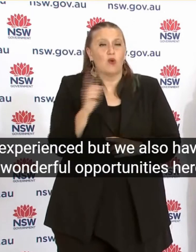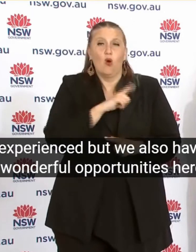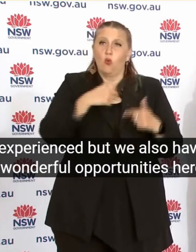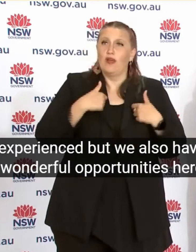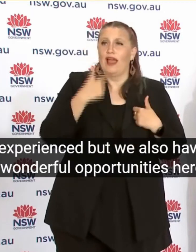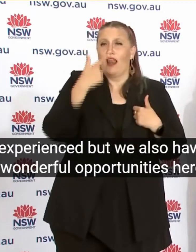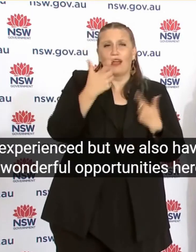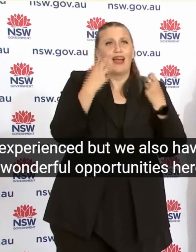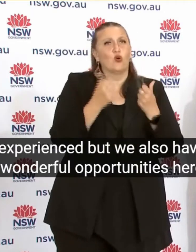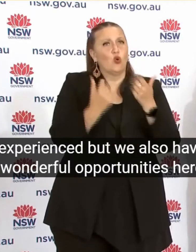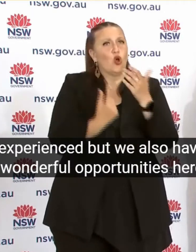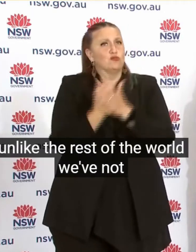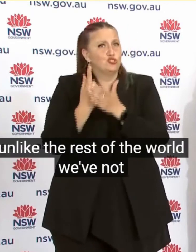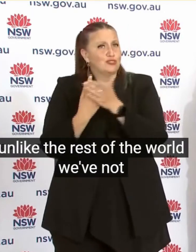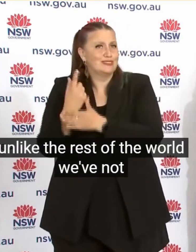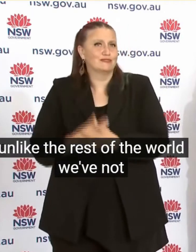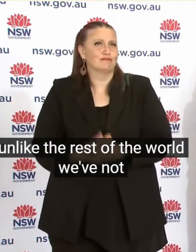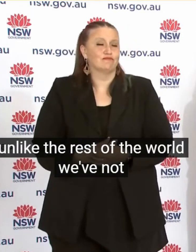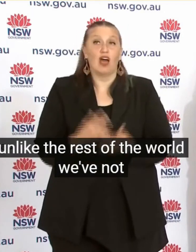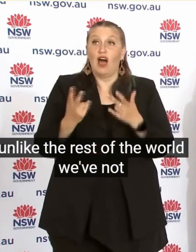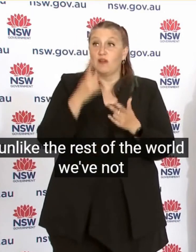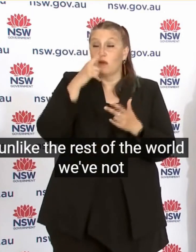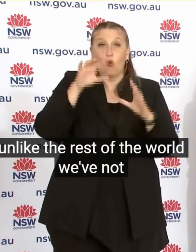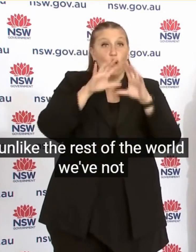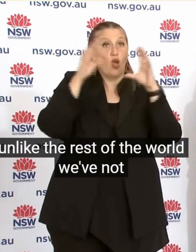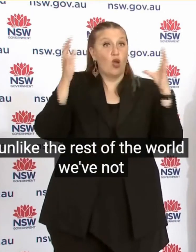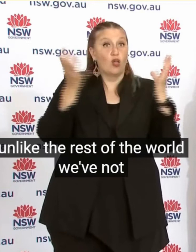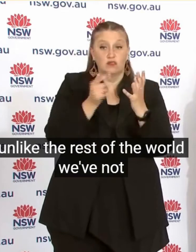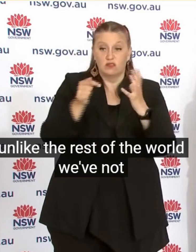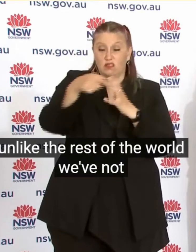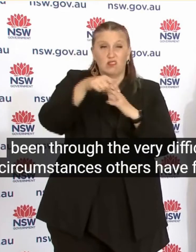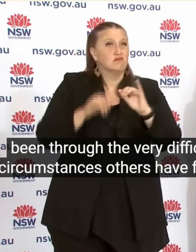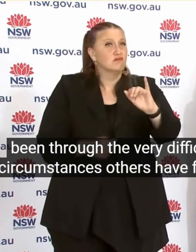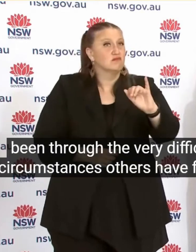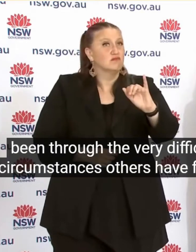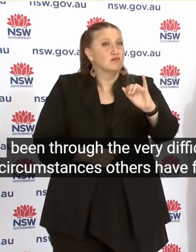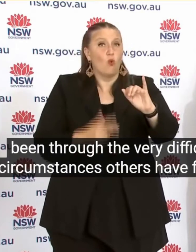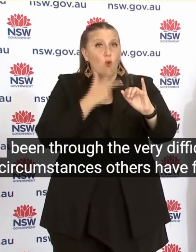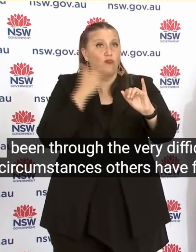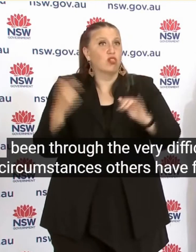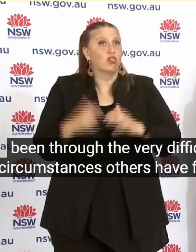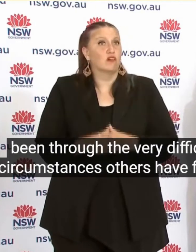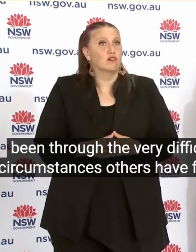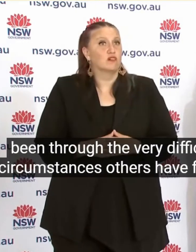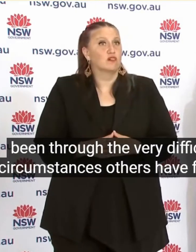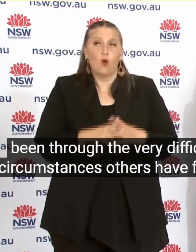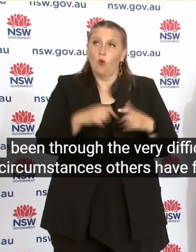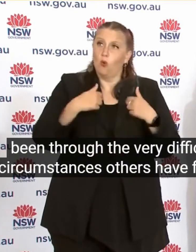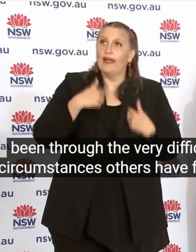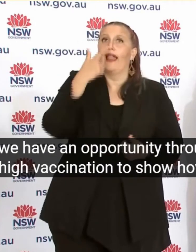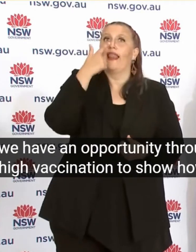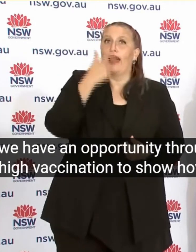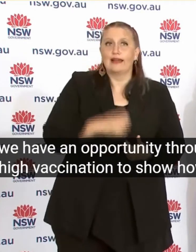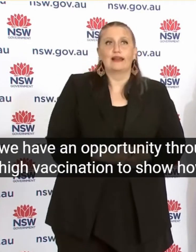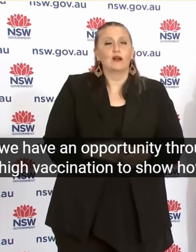The Rest Of The World We've Not Been Through The Very Difficult Circumstances Others Have Faced We Have An Opportunity Through